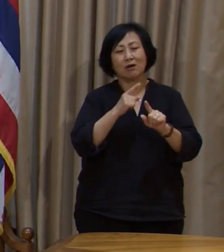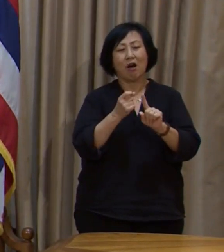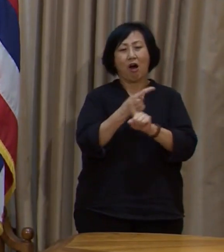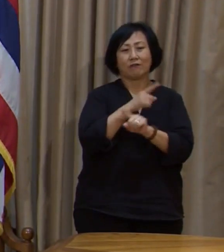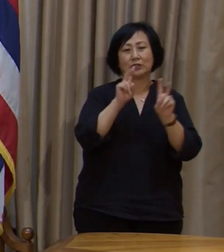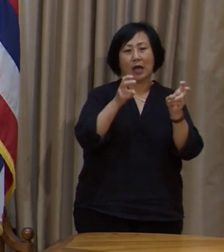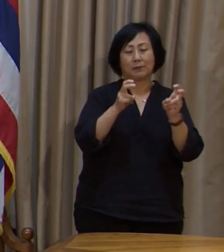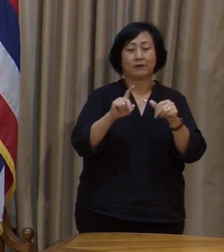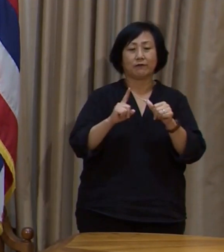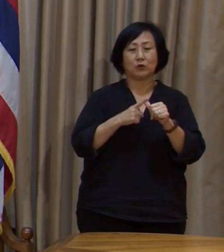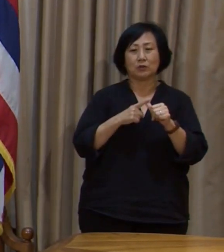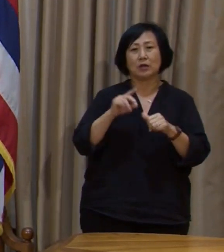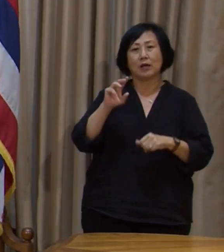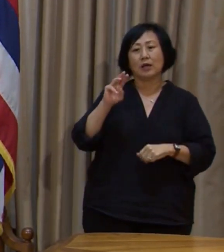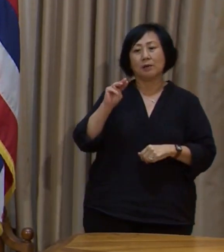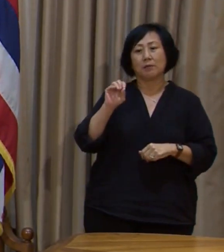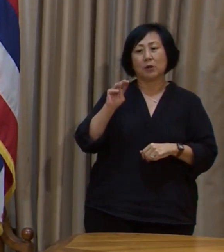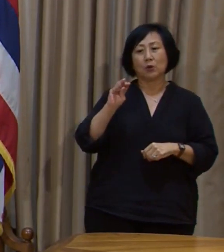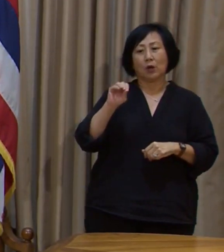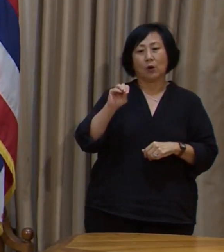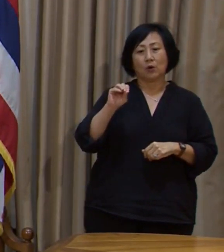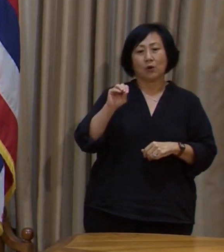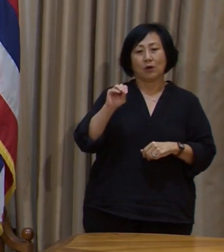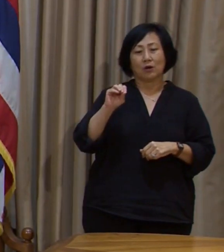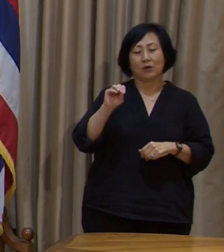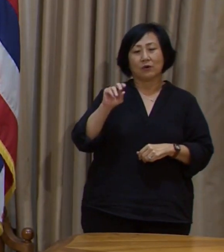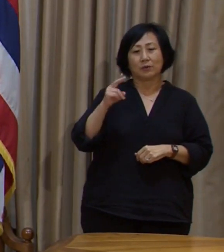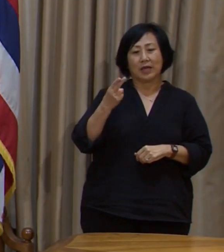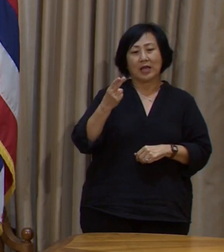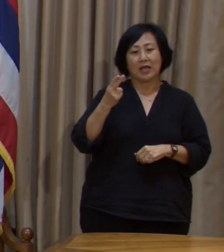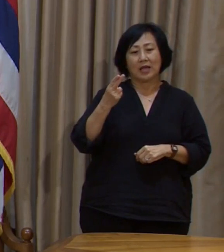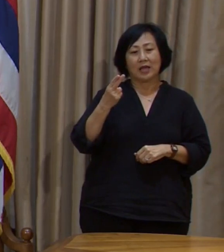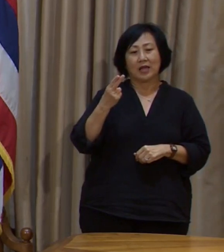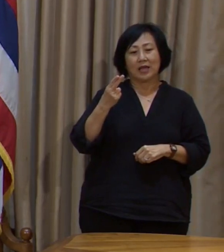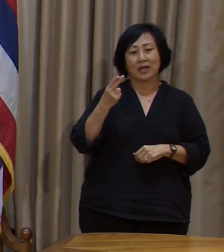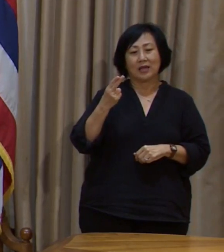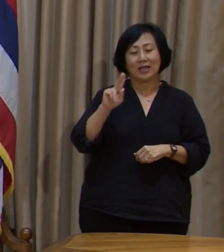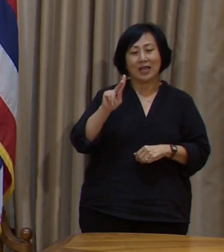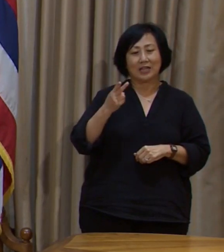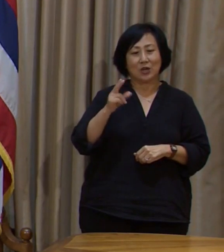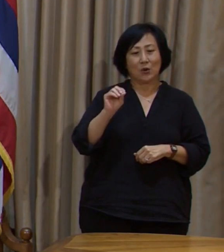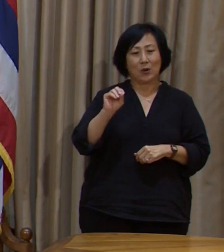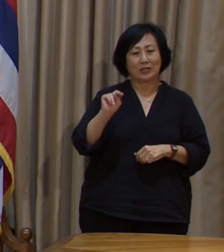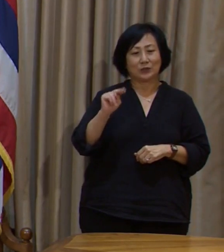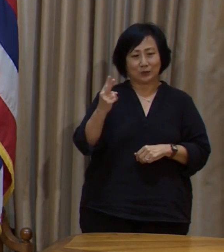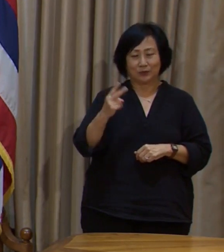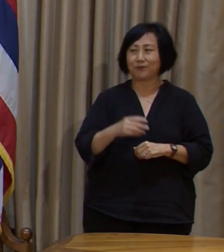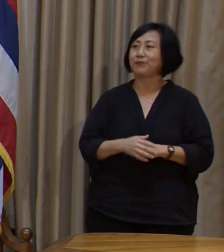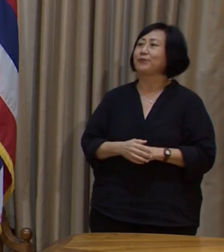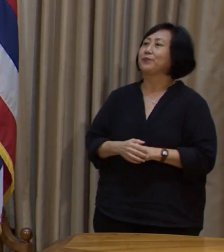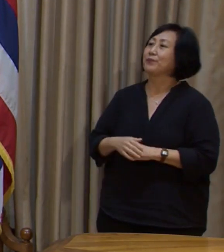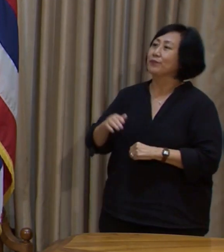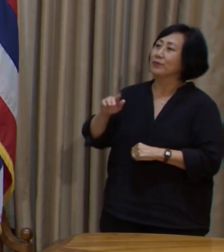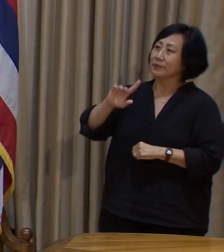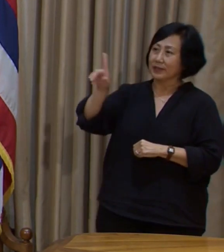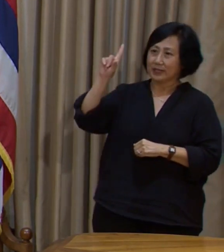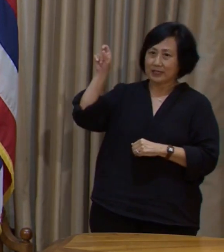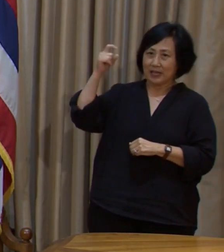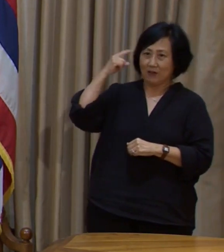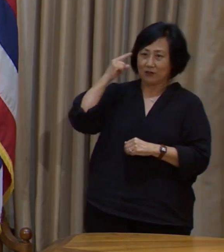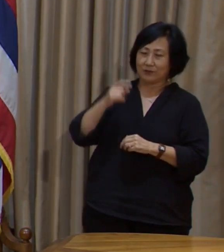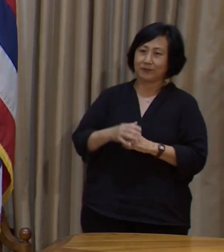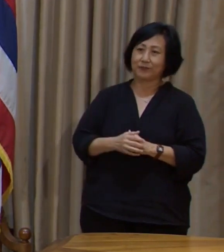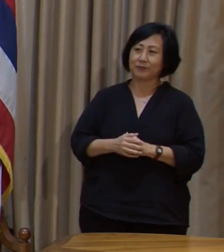Manolo Morales. I see Manolo from KHON2. Hi, thank you very much. Governor, can you explain